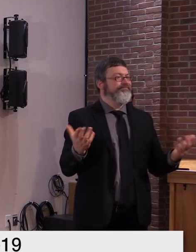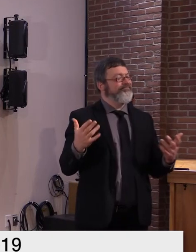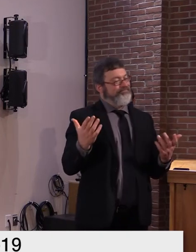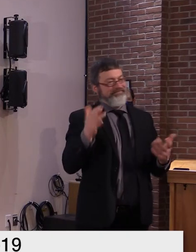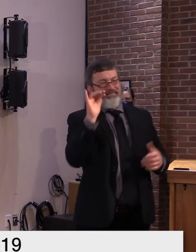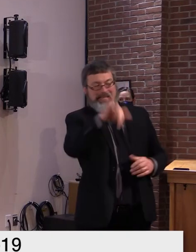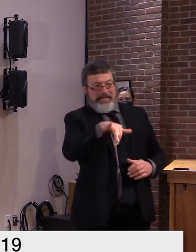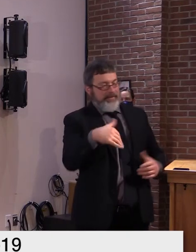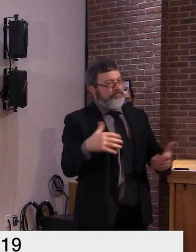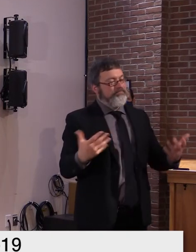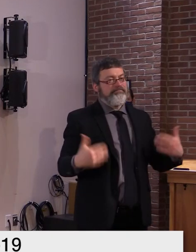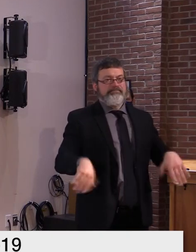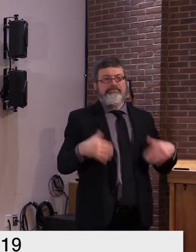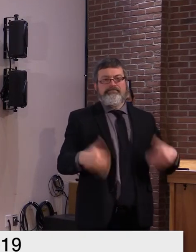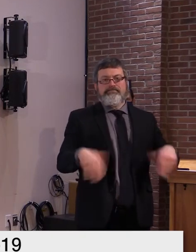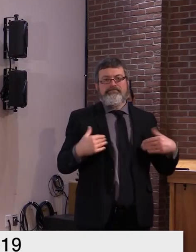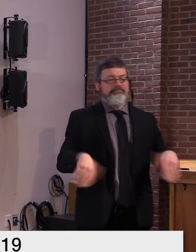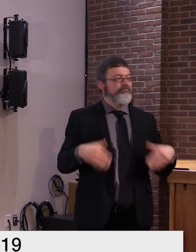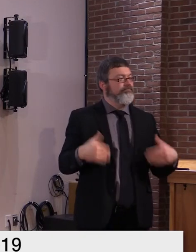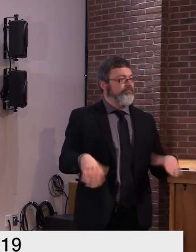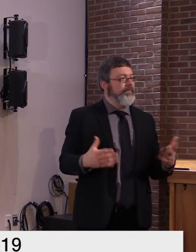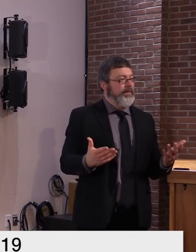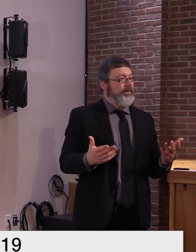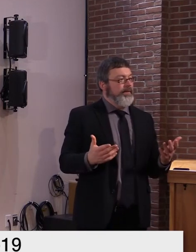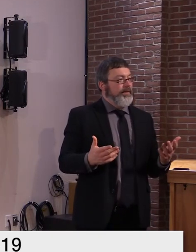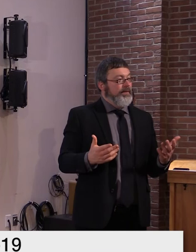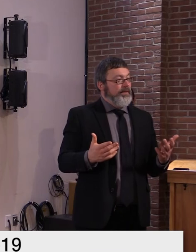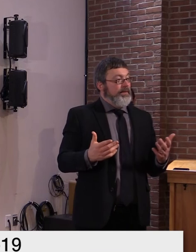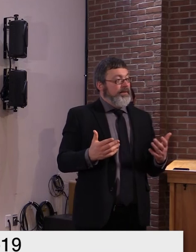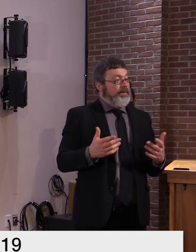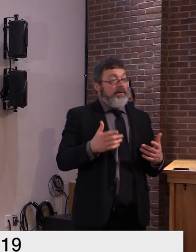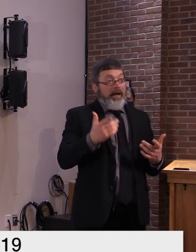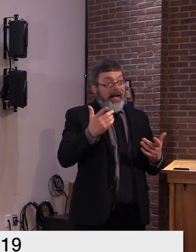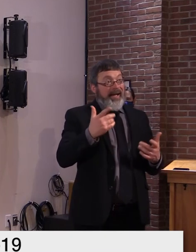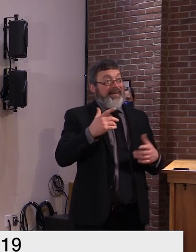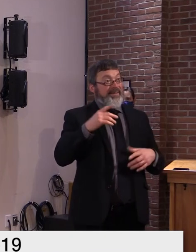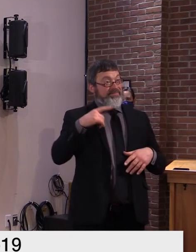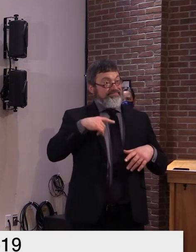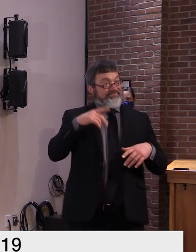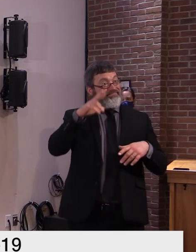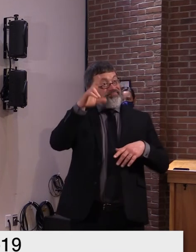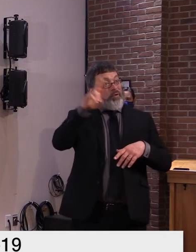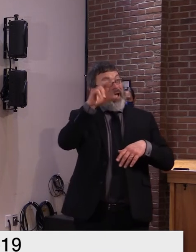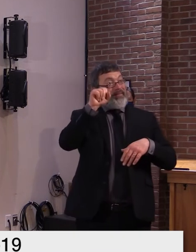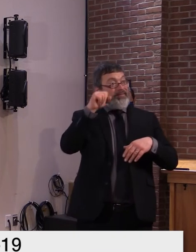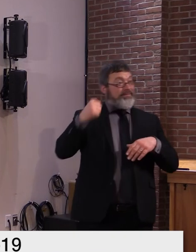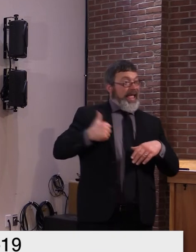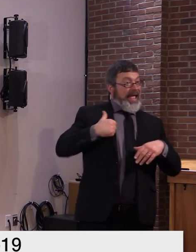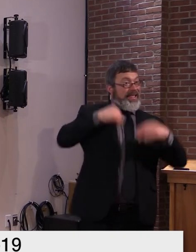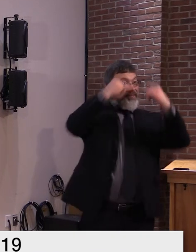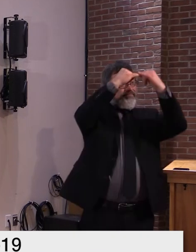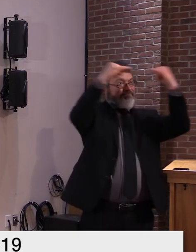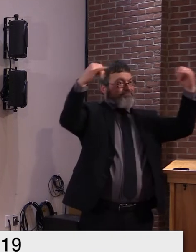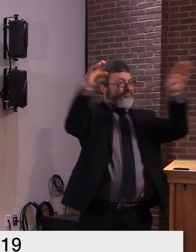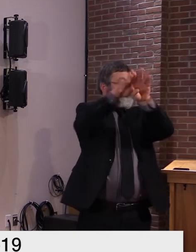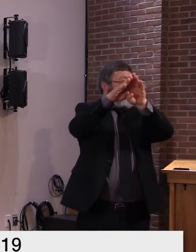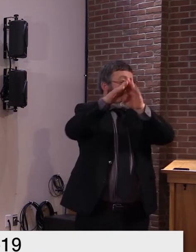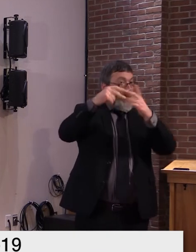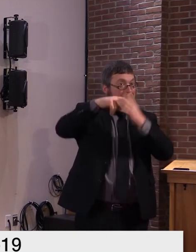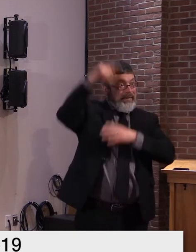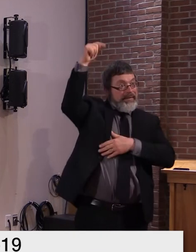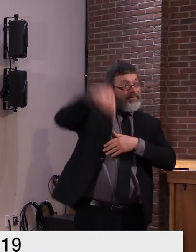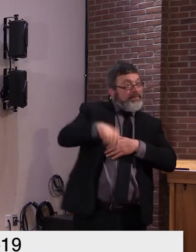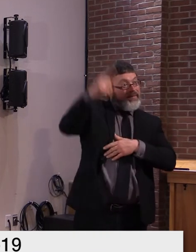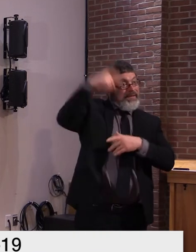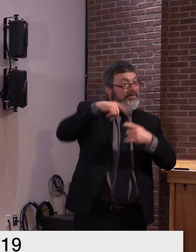don't have anyone from Canada coming in either. So that impacts the sector, the hospitality